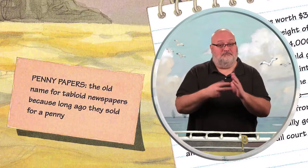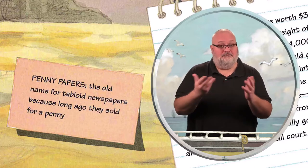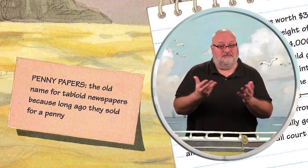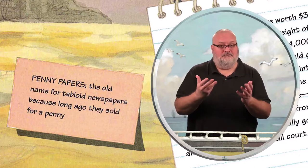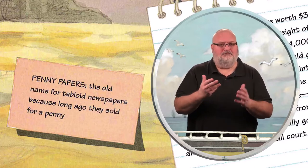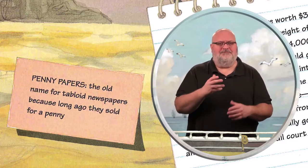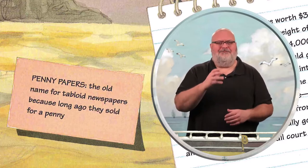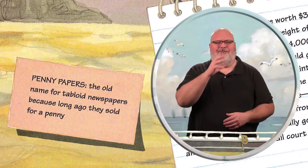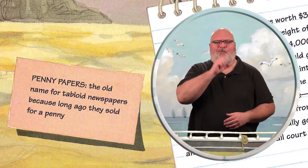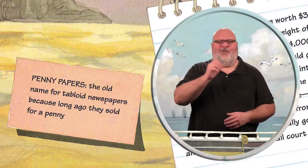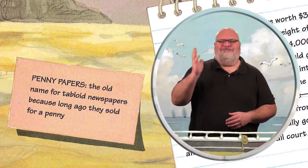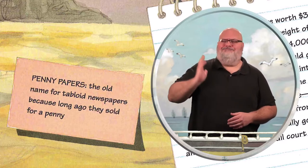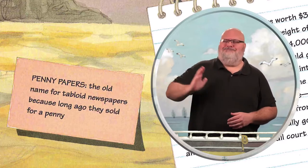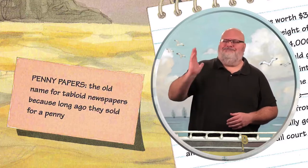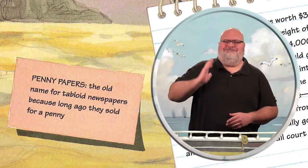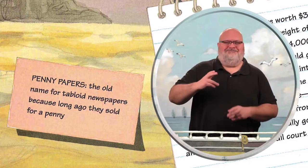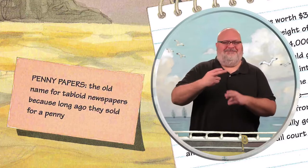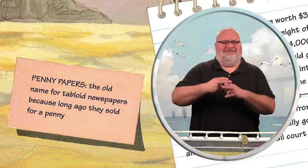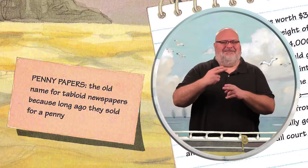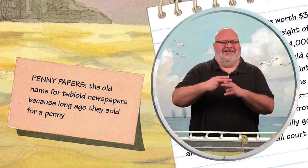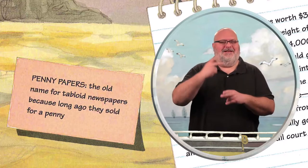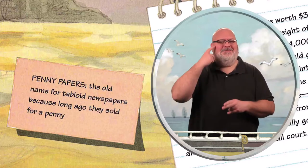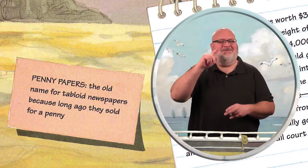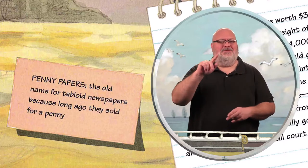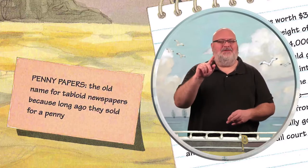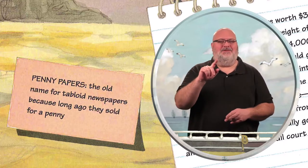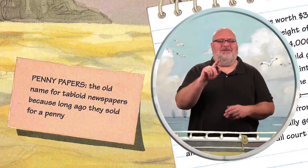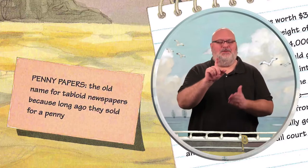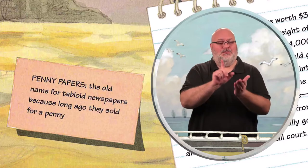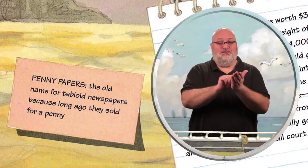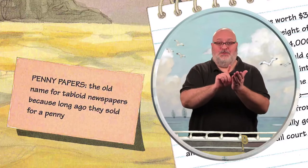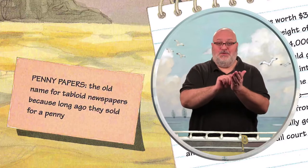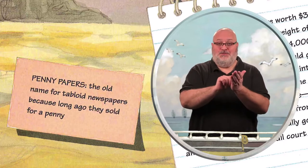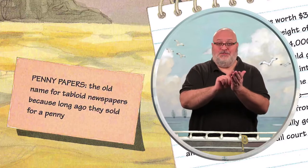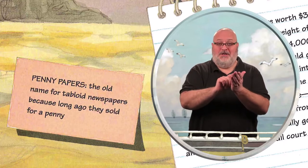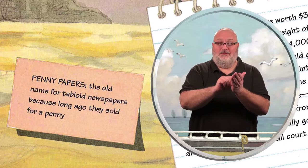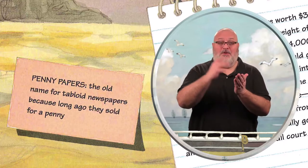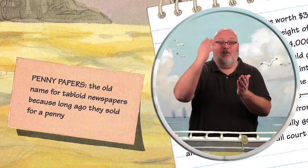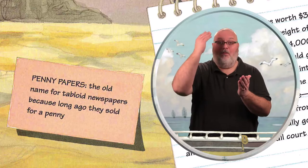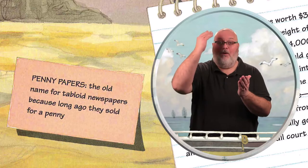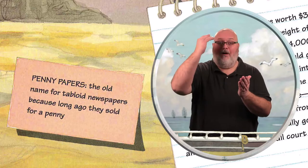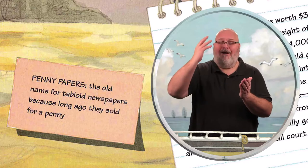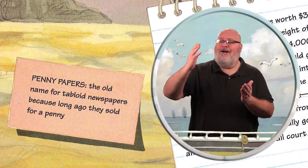The old name for tabloid newspapers because long ago they sold for a penny.